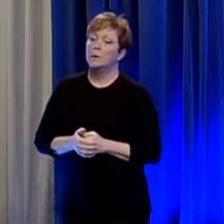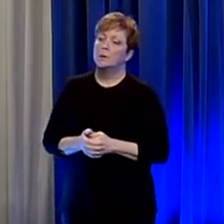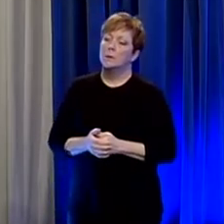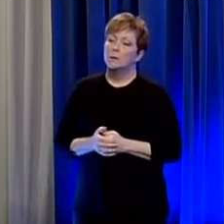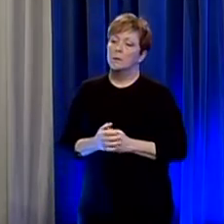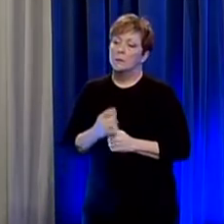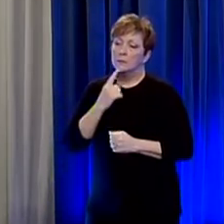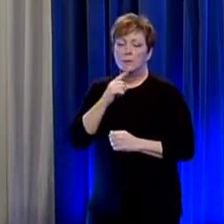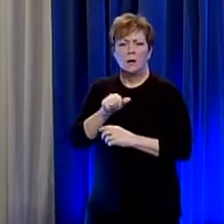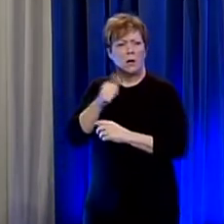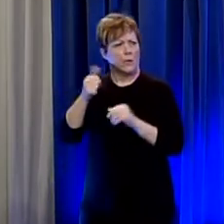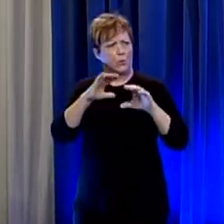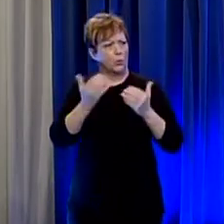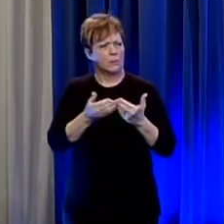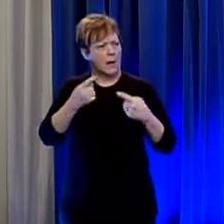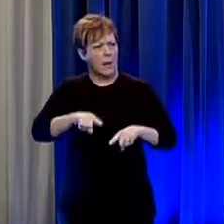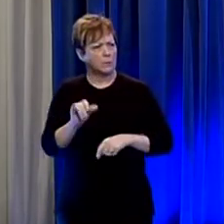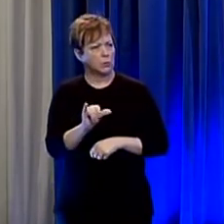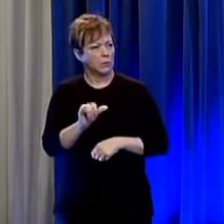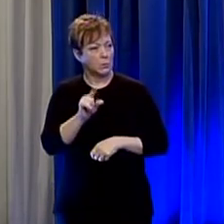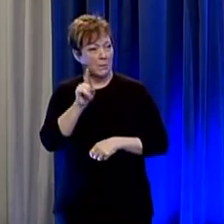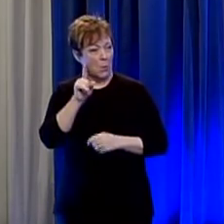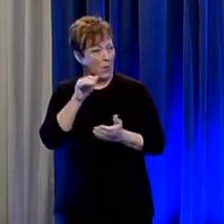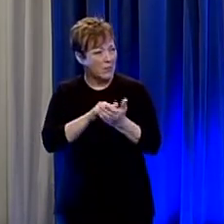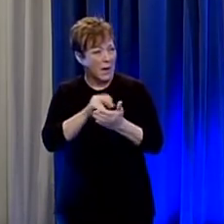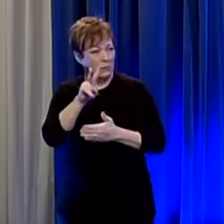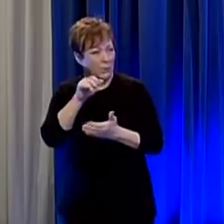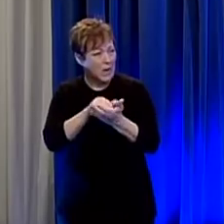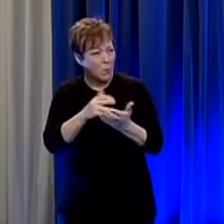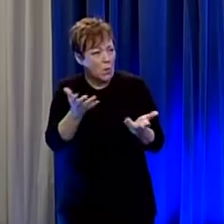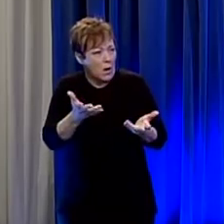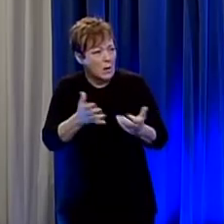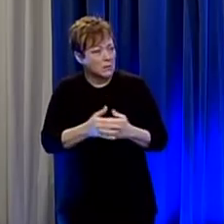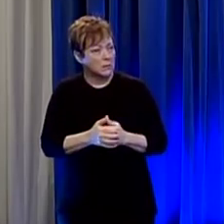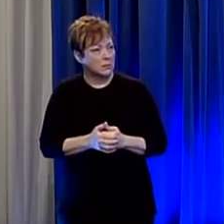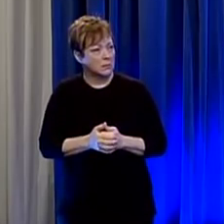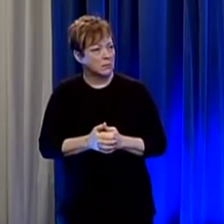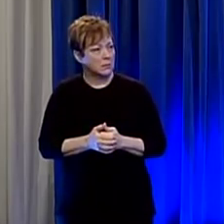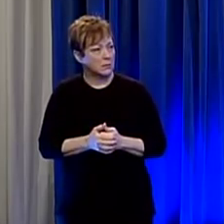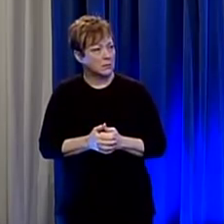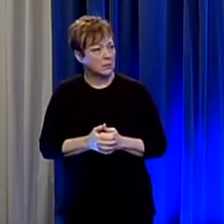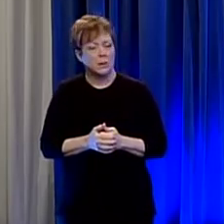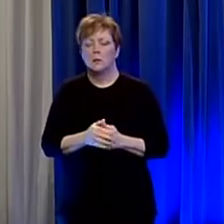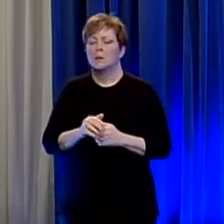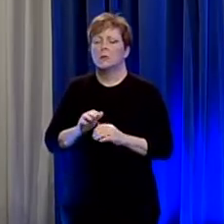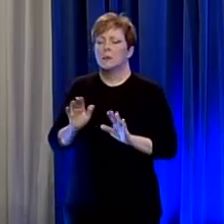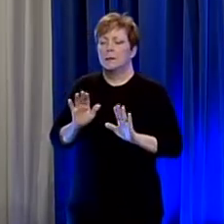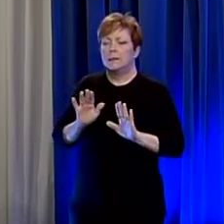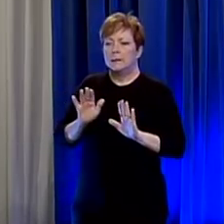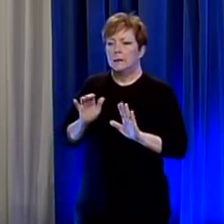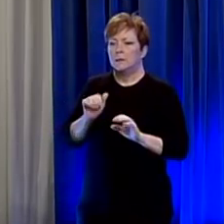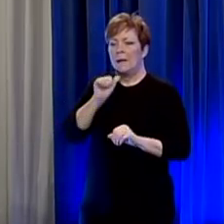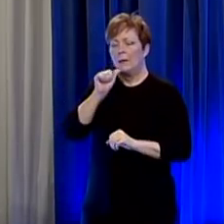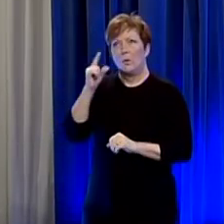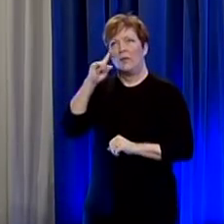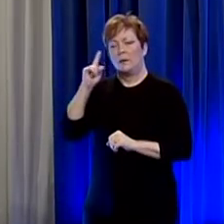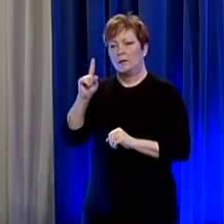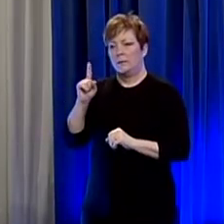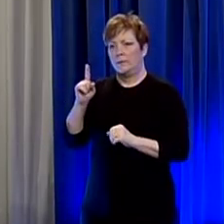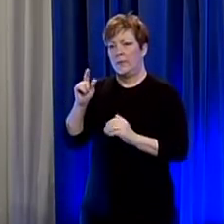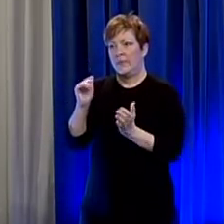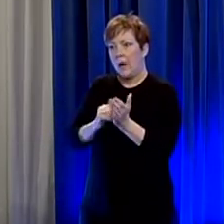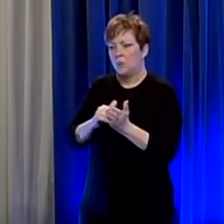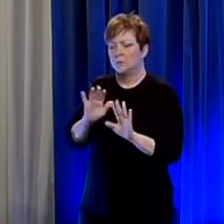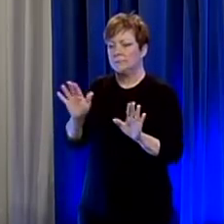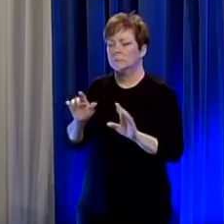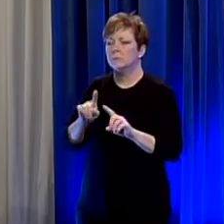that has happened as well i mean is this thousands combined that we could say in that no i i don't i don't think thousands i i think